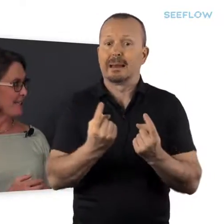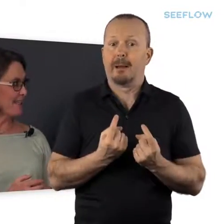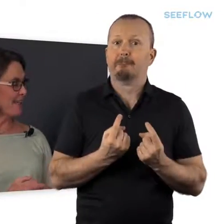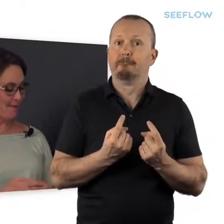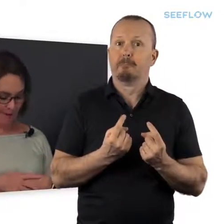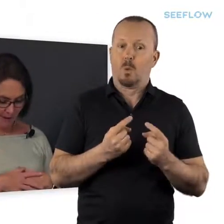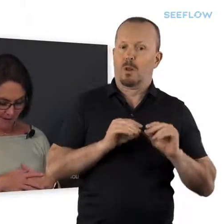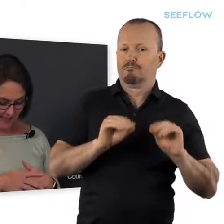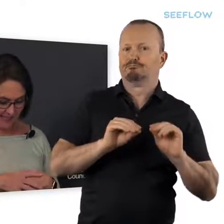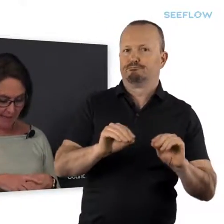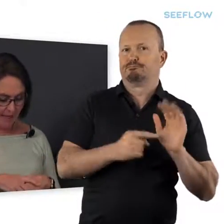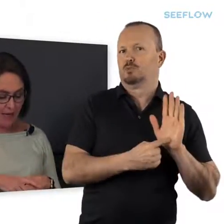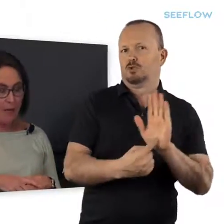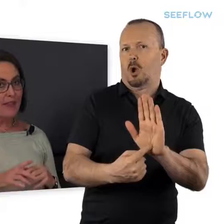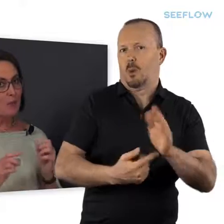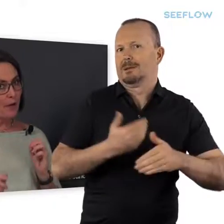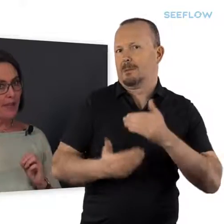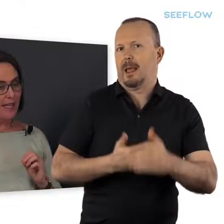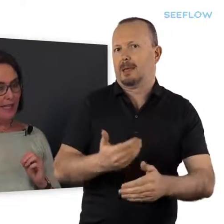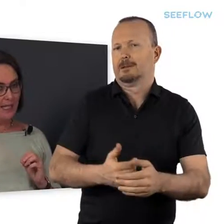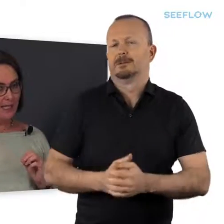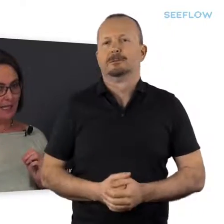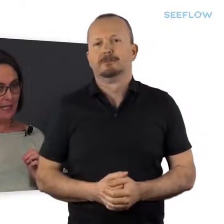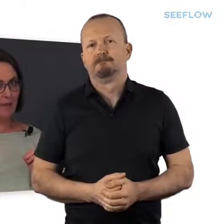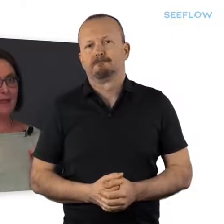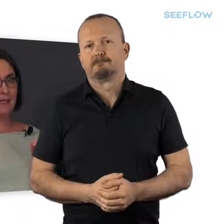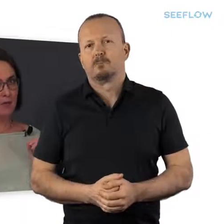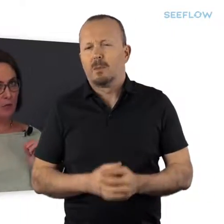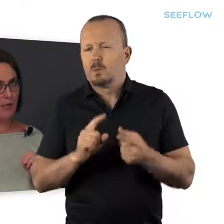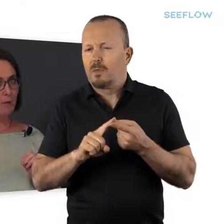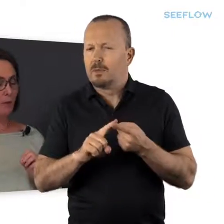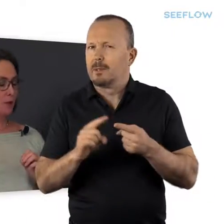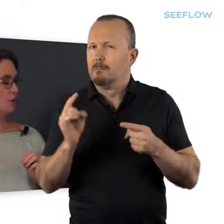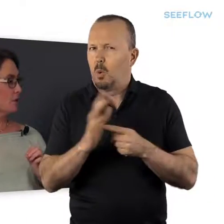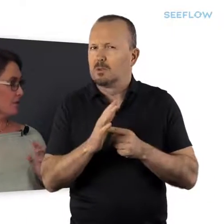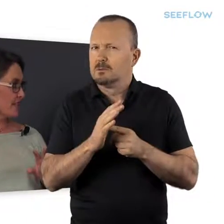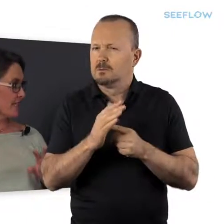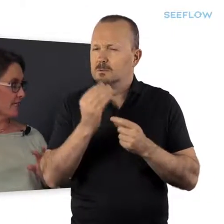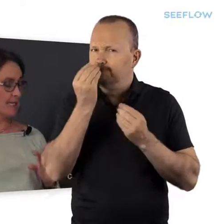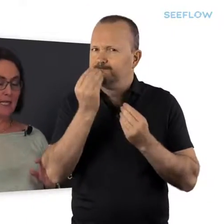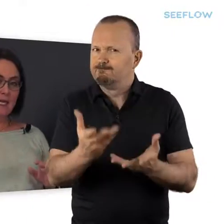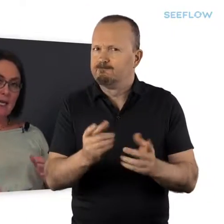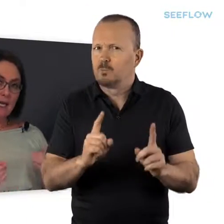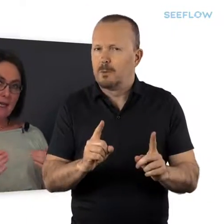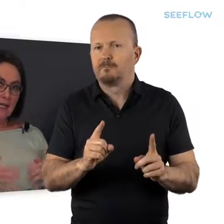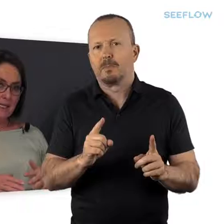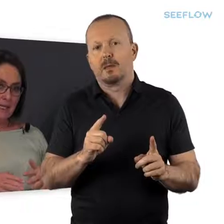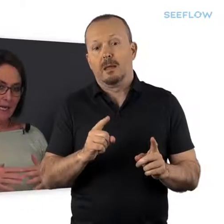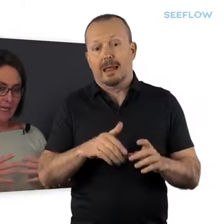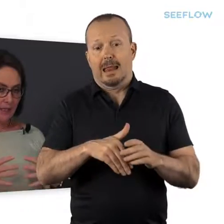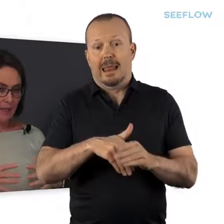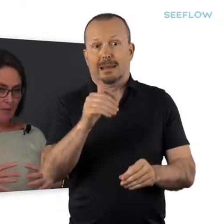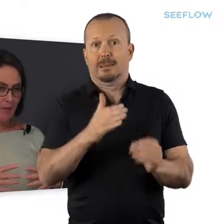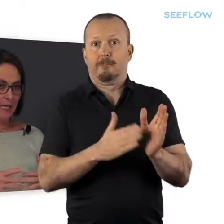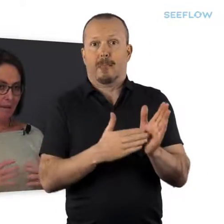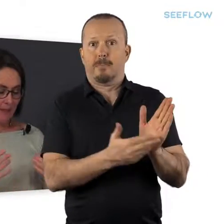and when they come into office. But there's one thing that I think is really important to emphasize, and that is